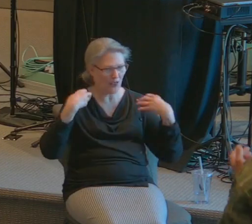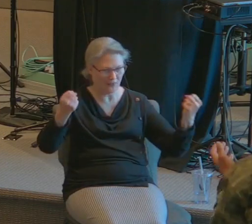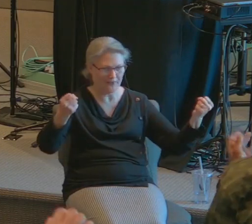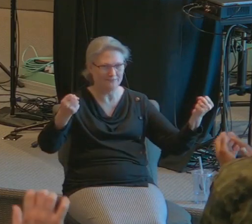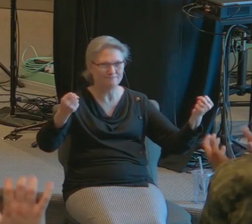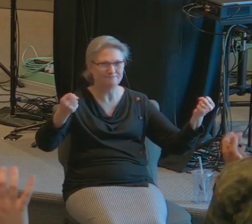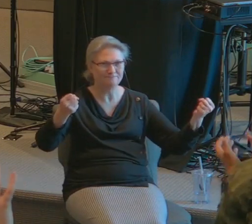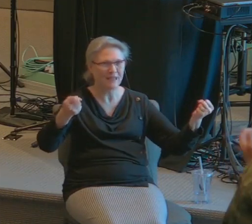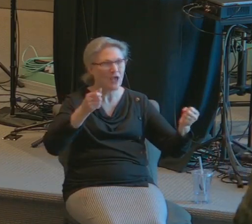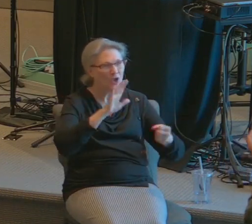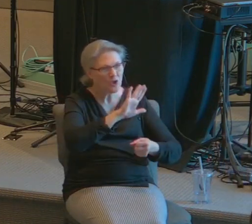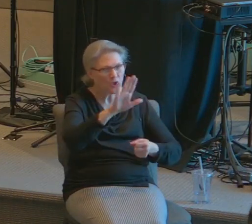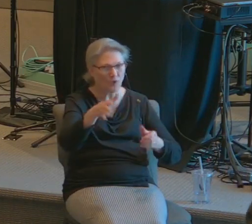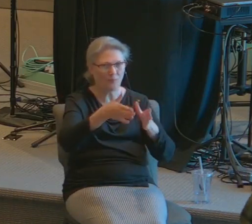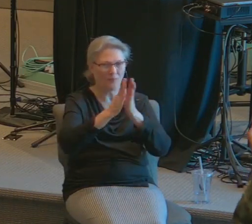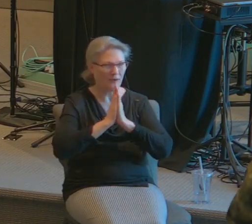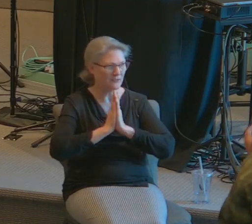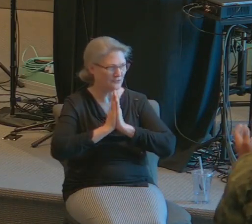your prayers